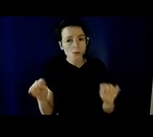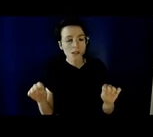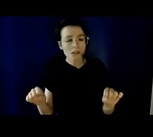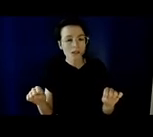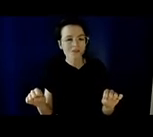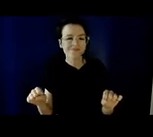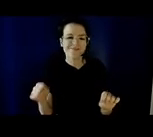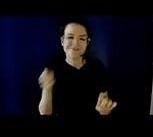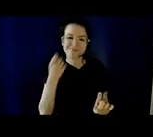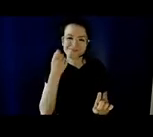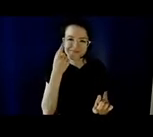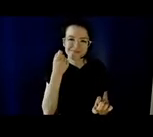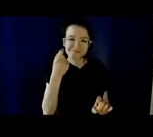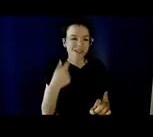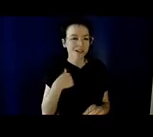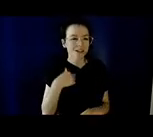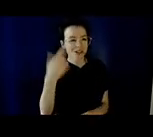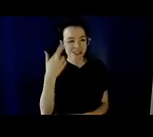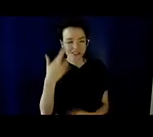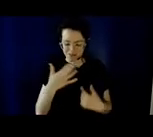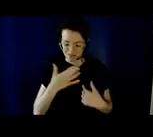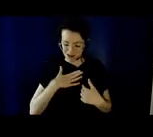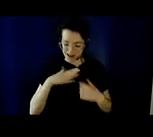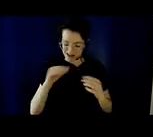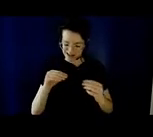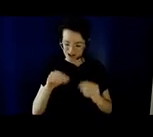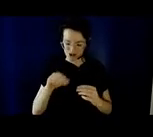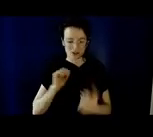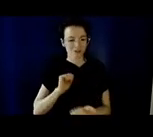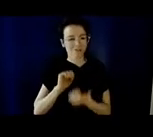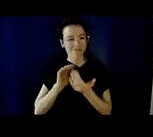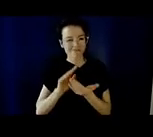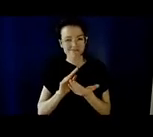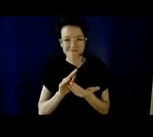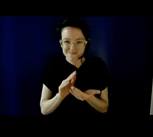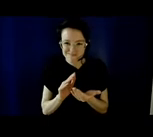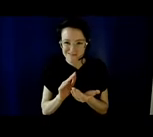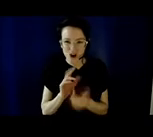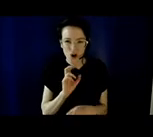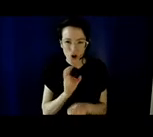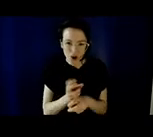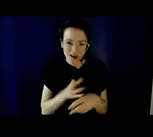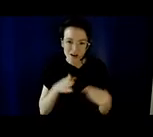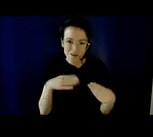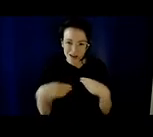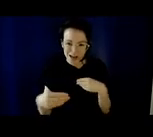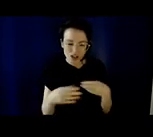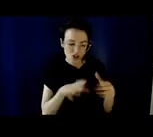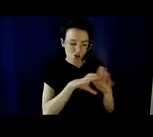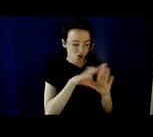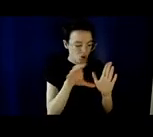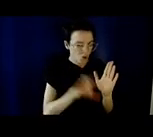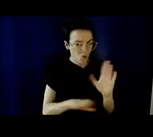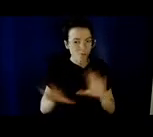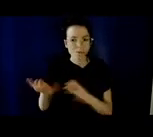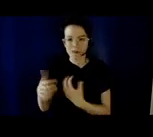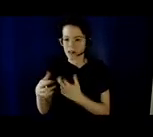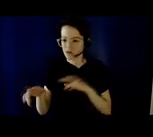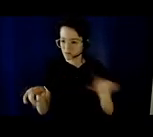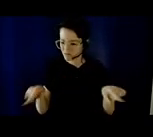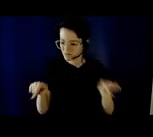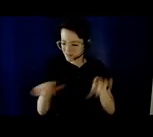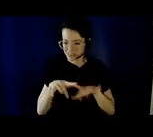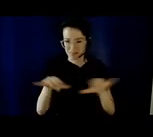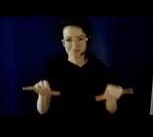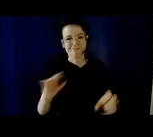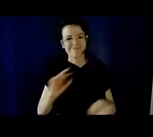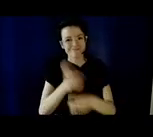However, I soon realized, that it was difficult for my current teaching method, to flexibly manage both Zoom and the classroom simultaneously.